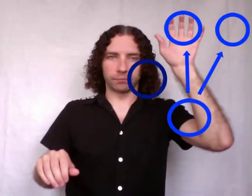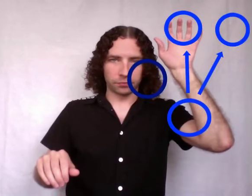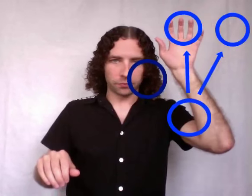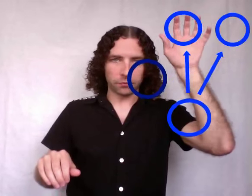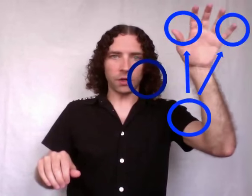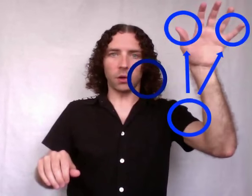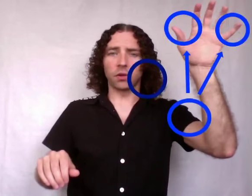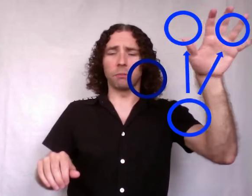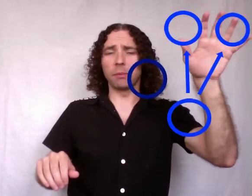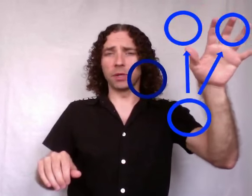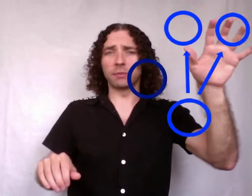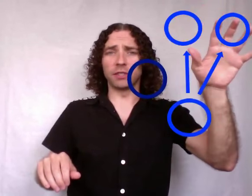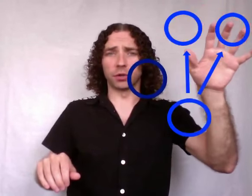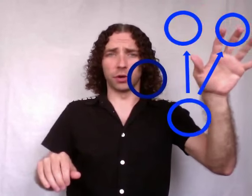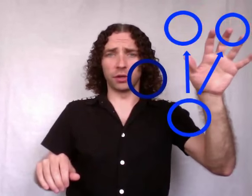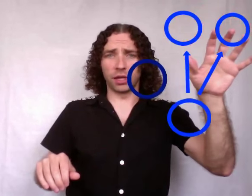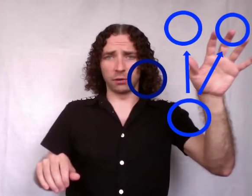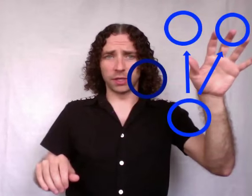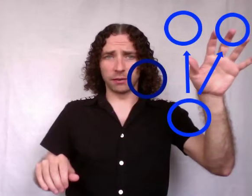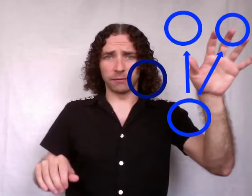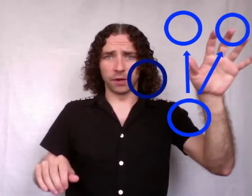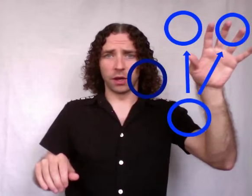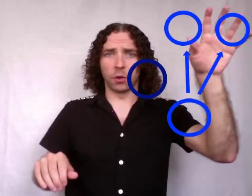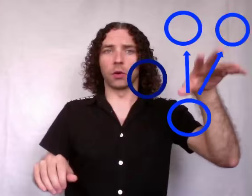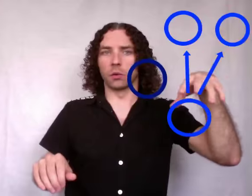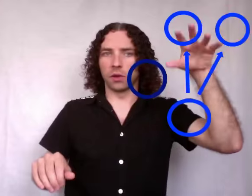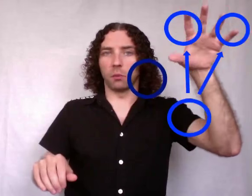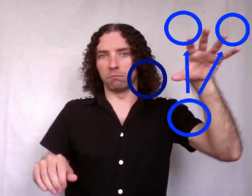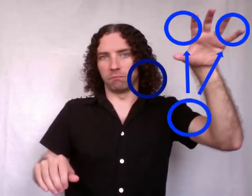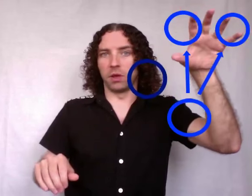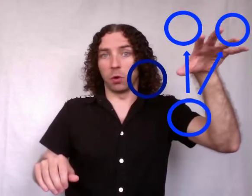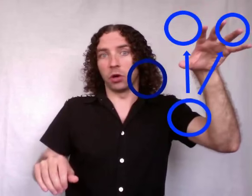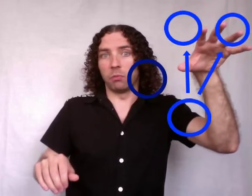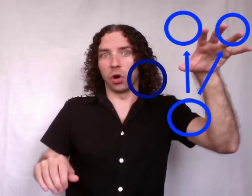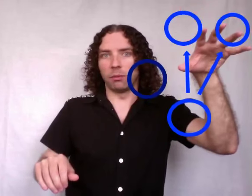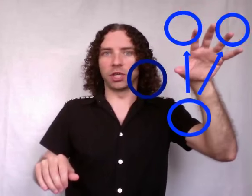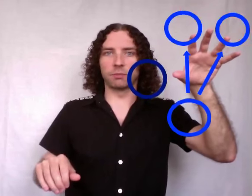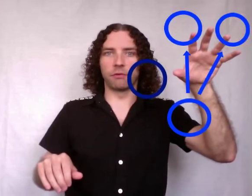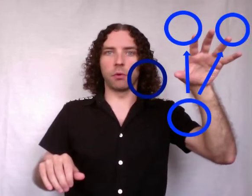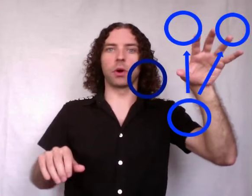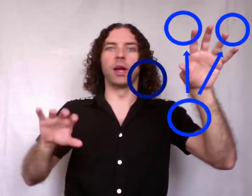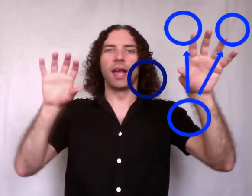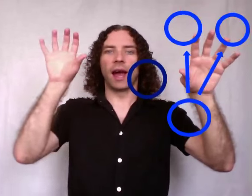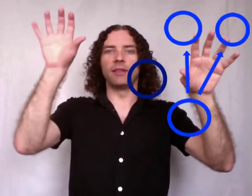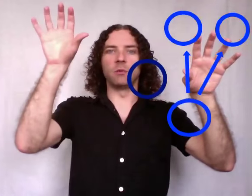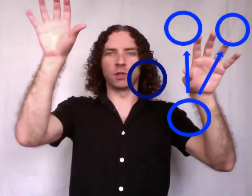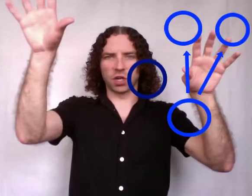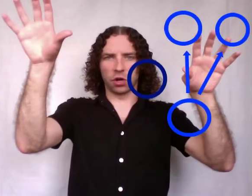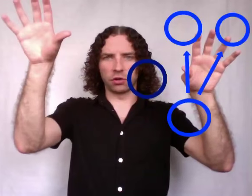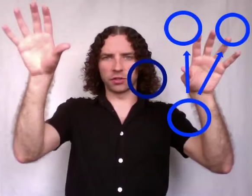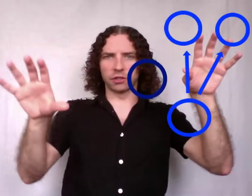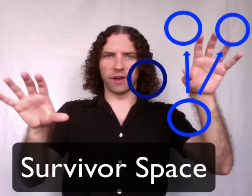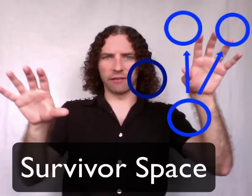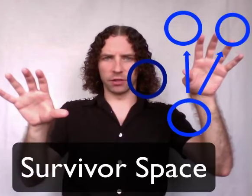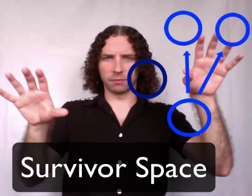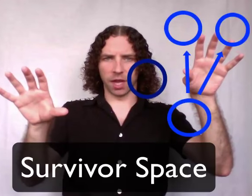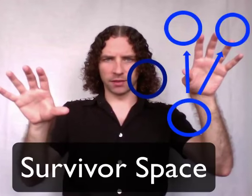the memory space you're currently using, or where you'd put objects before, and then what's called your survivor space.